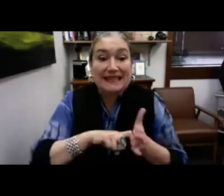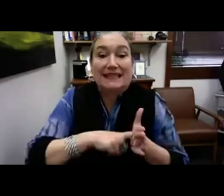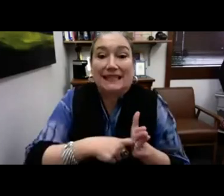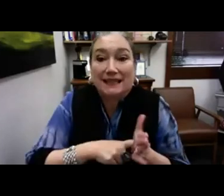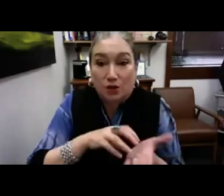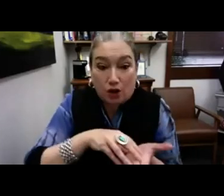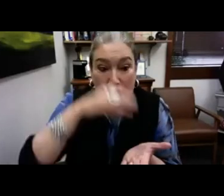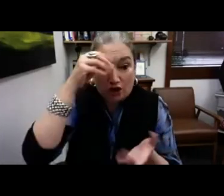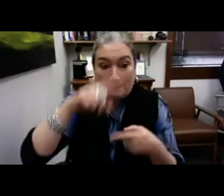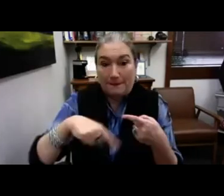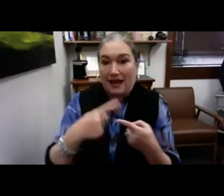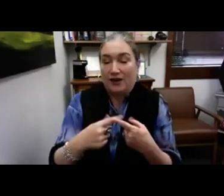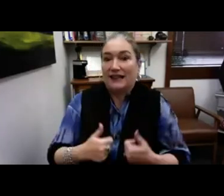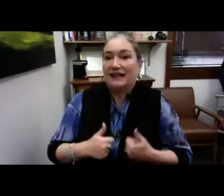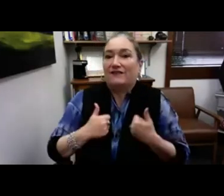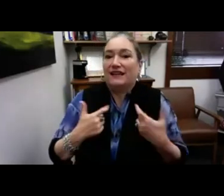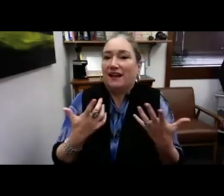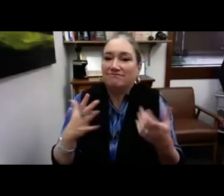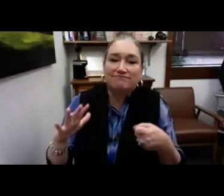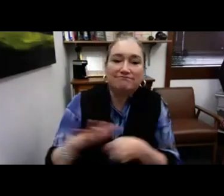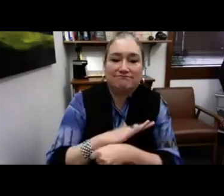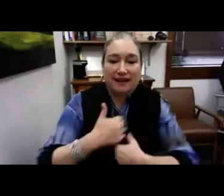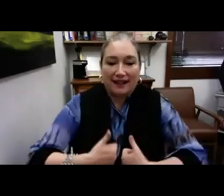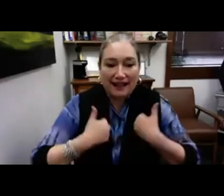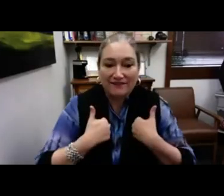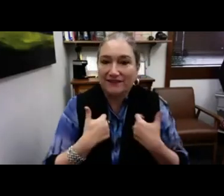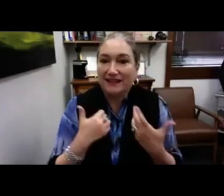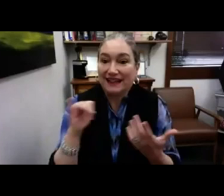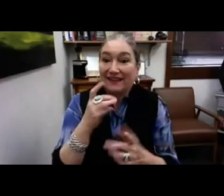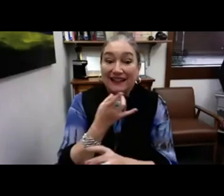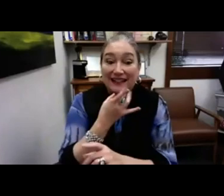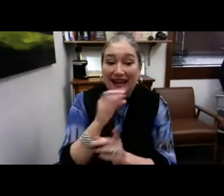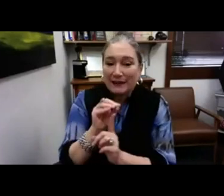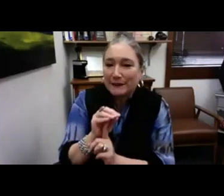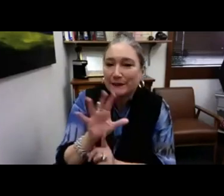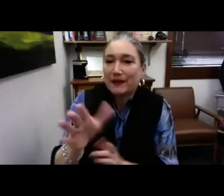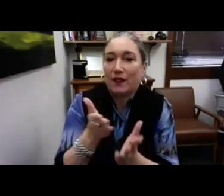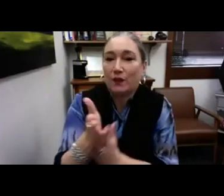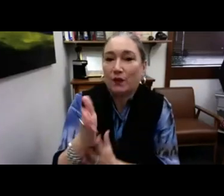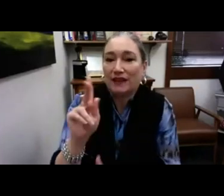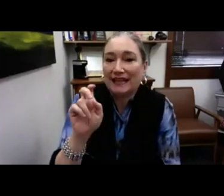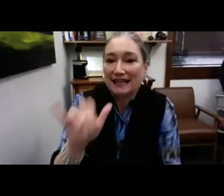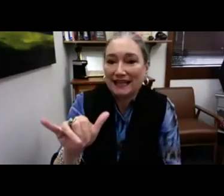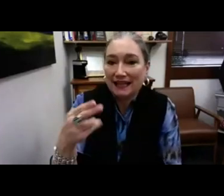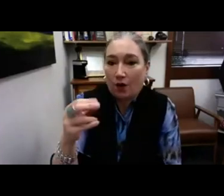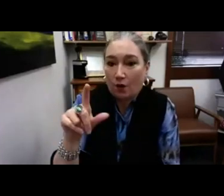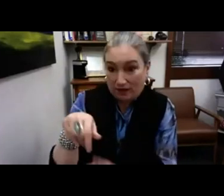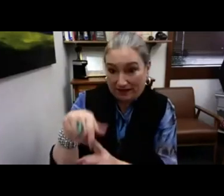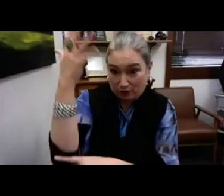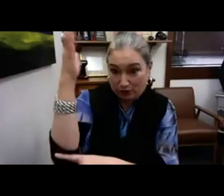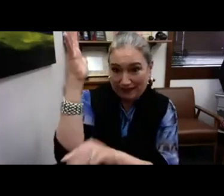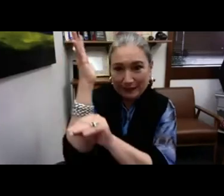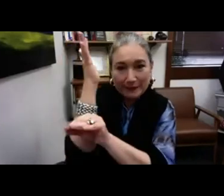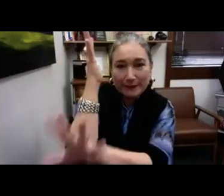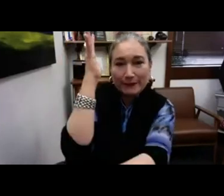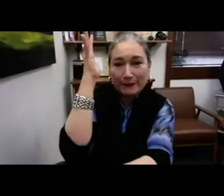families that DCCW is the key to learning about living a fulfilled life? And you see